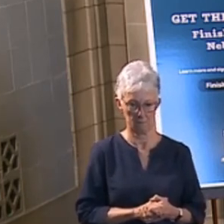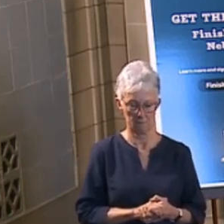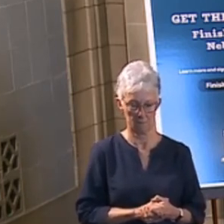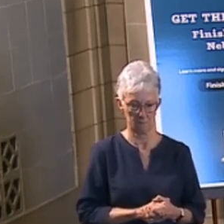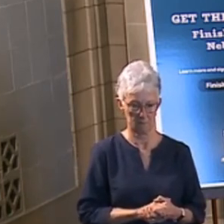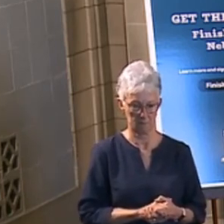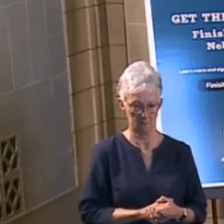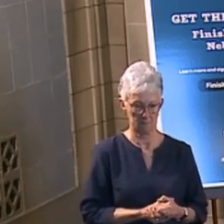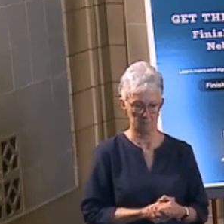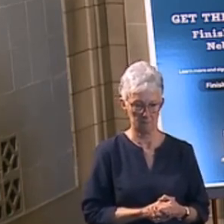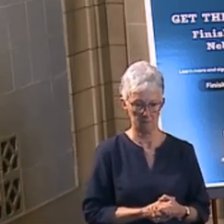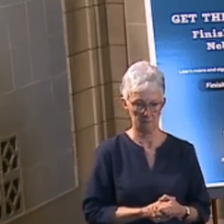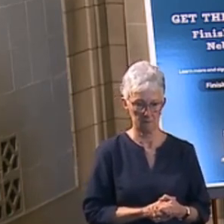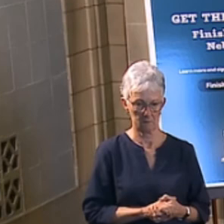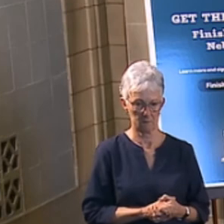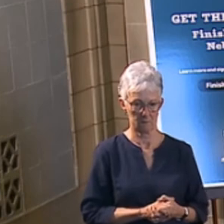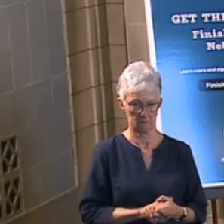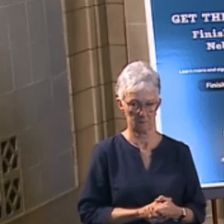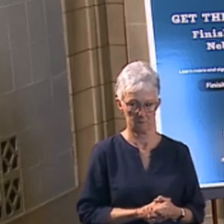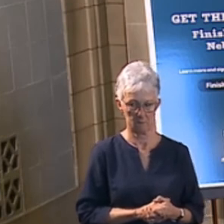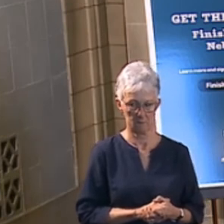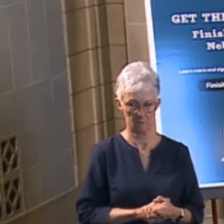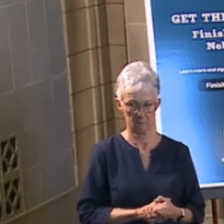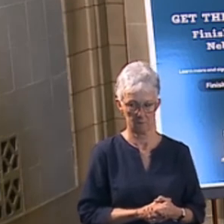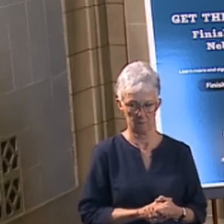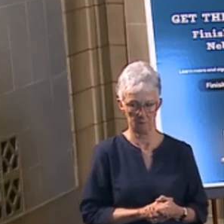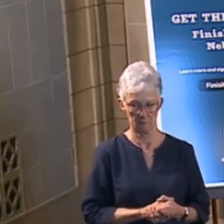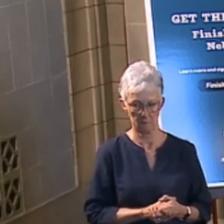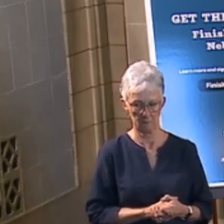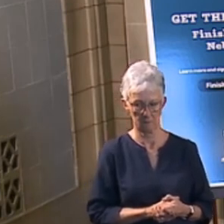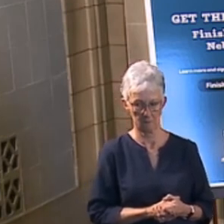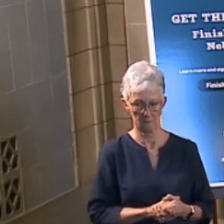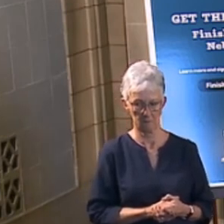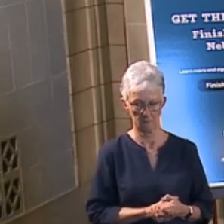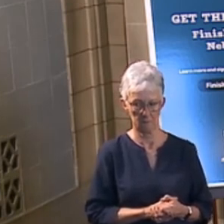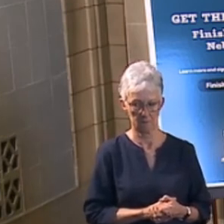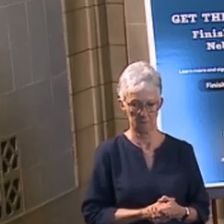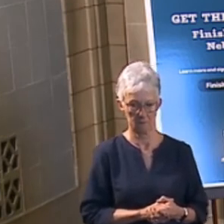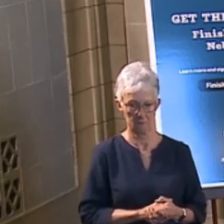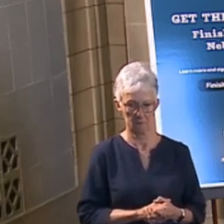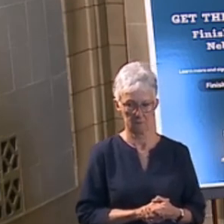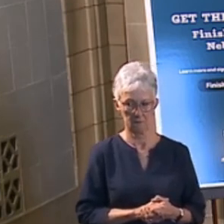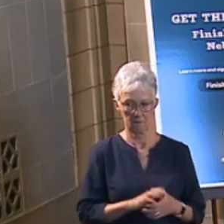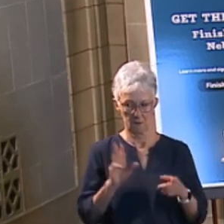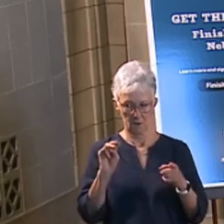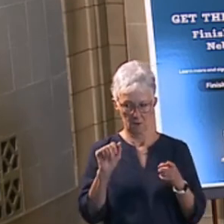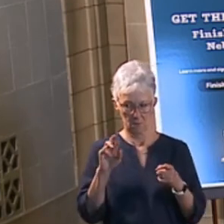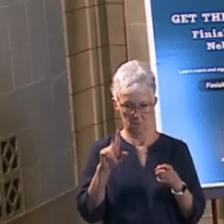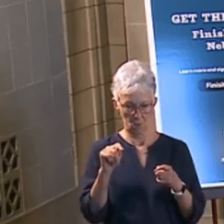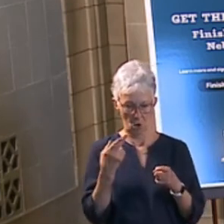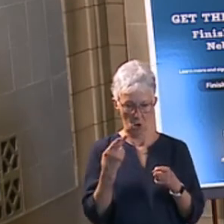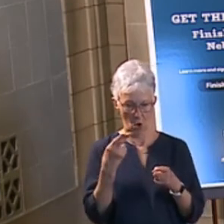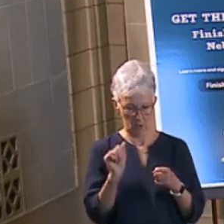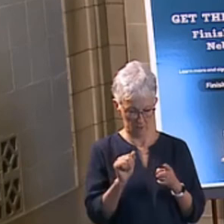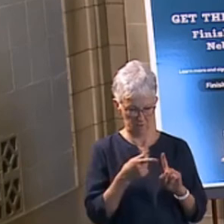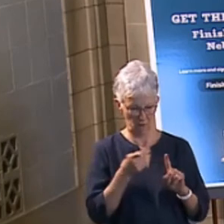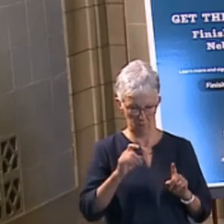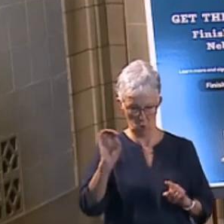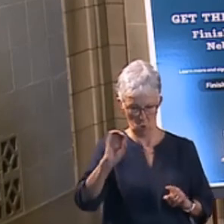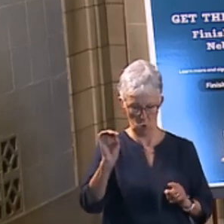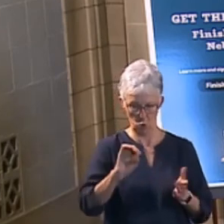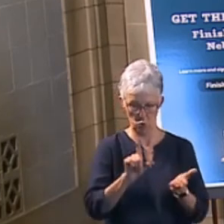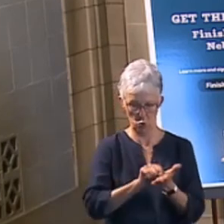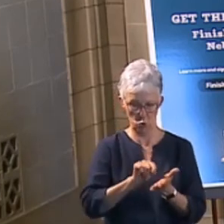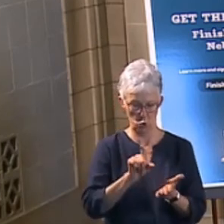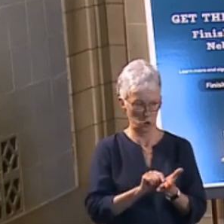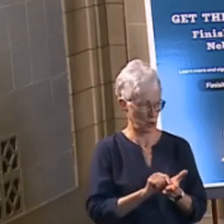through the process. Why did you choose to weigh in on some bills? So Martha's asking from the Ohio World Herald. Again, I think you're referring to